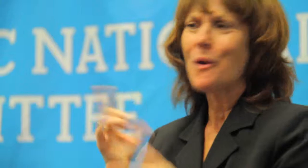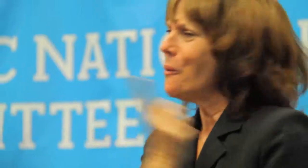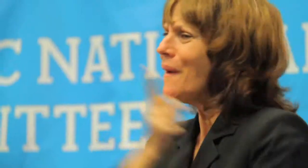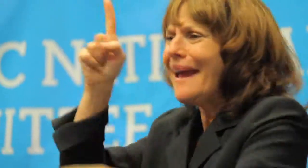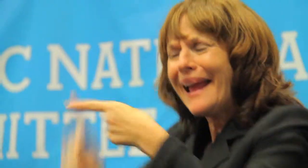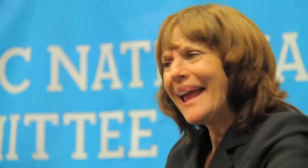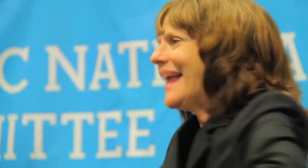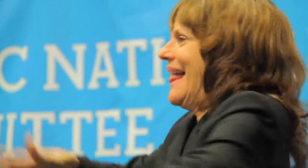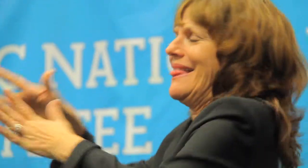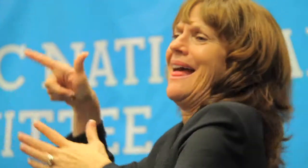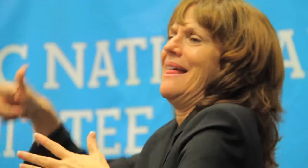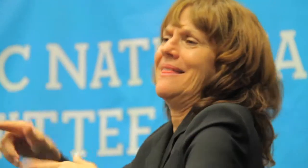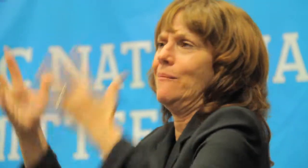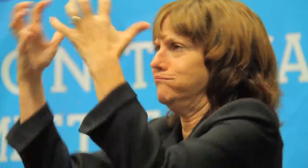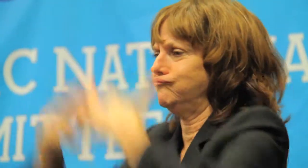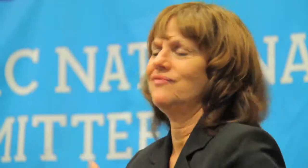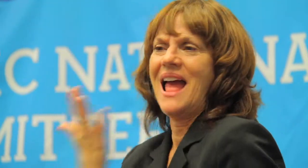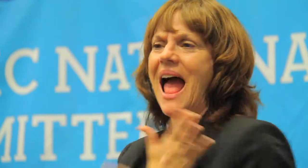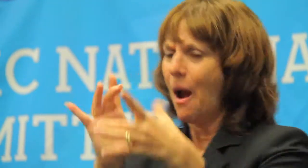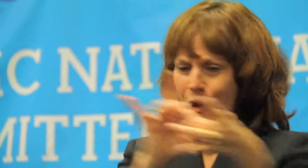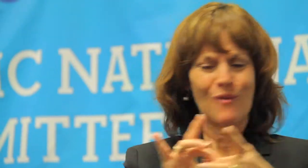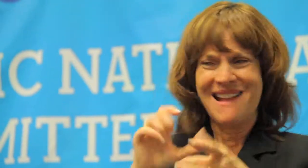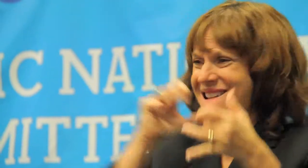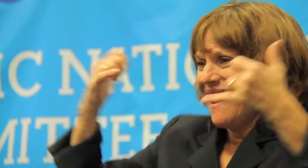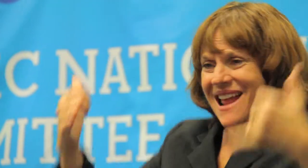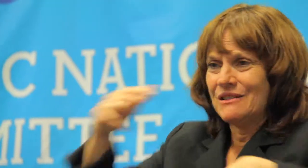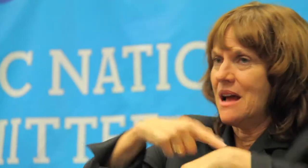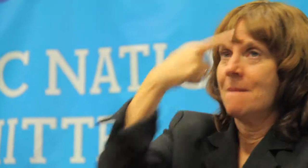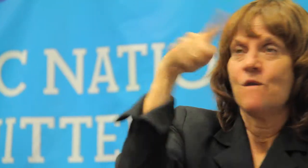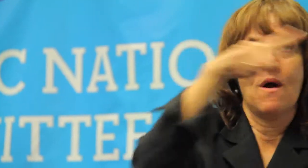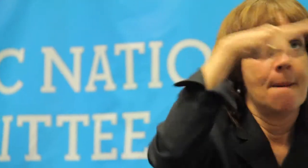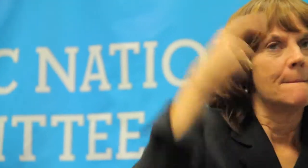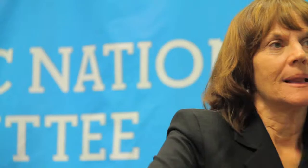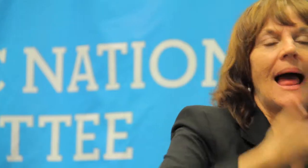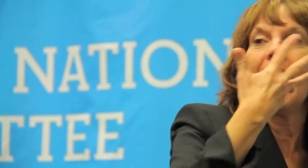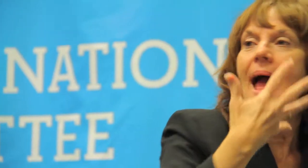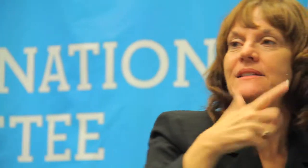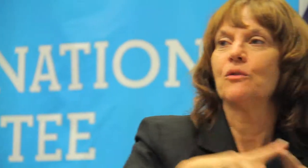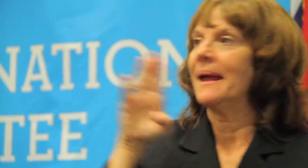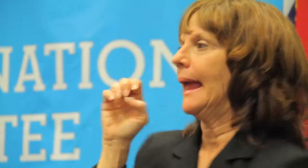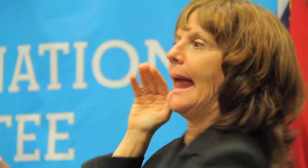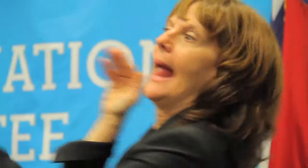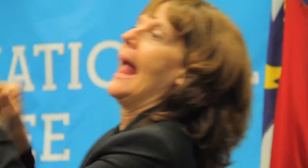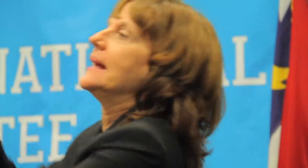Break up our coalition. This is not a time for blacks to be anti-immigrant and hating